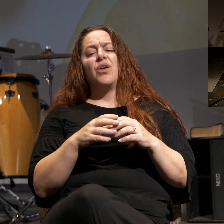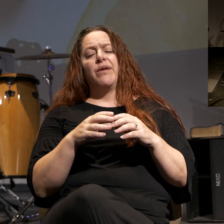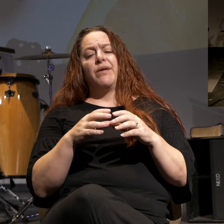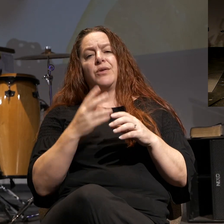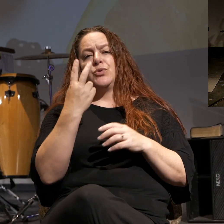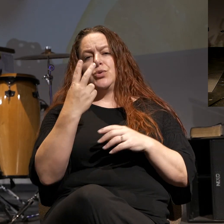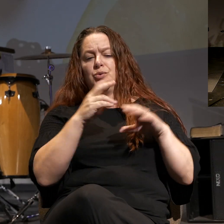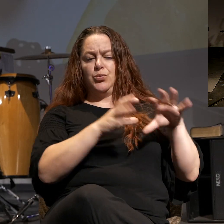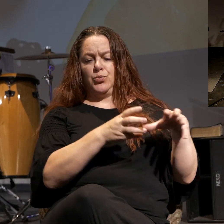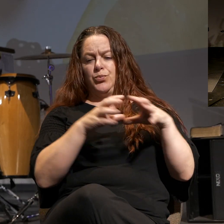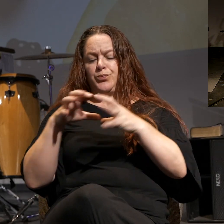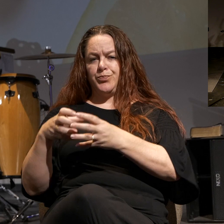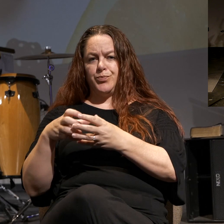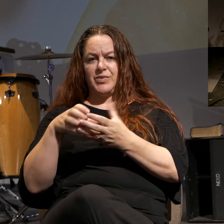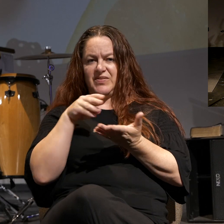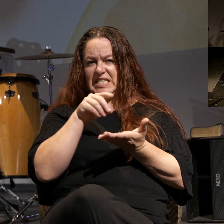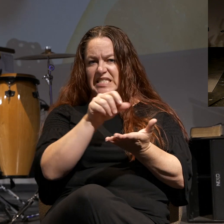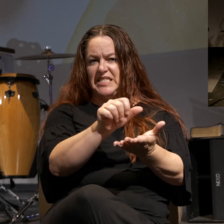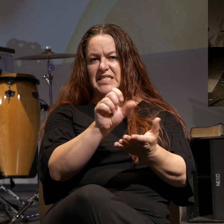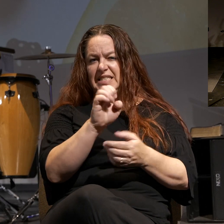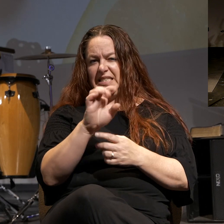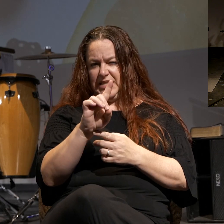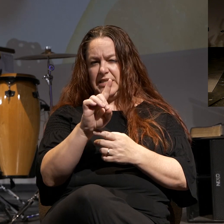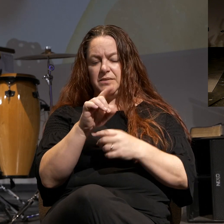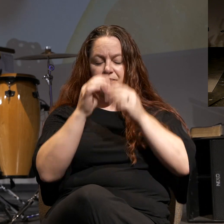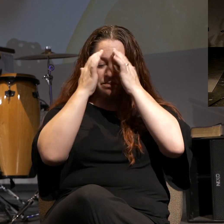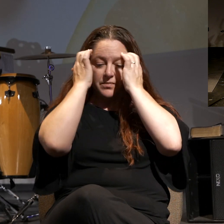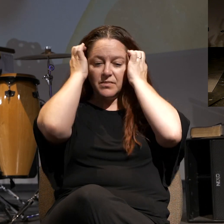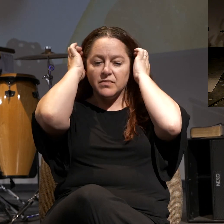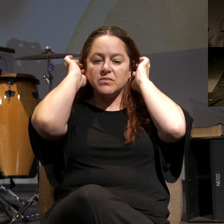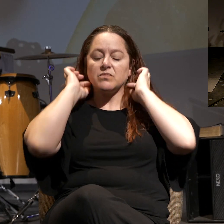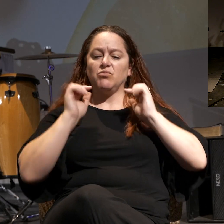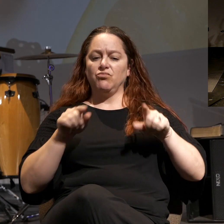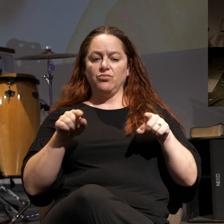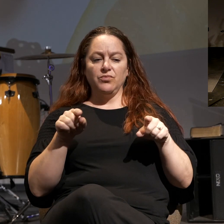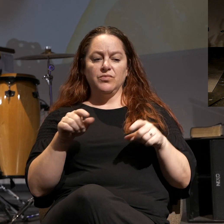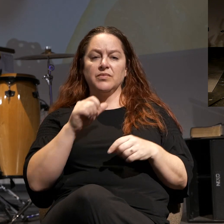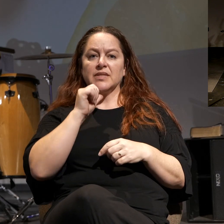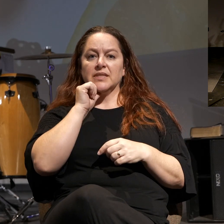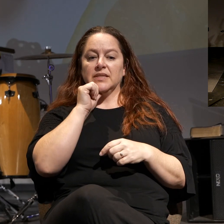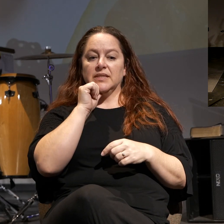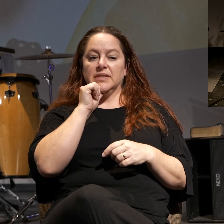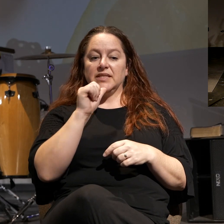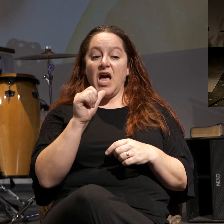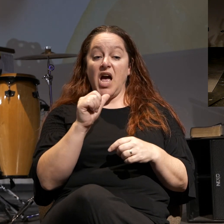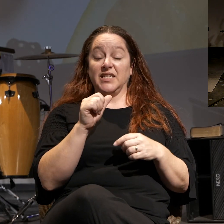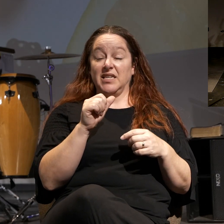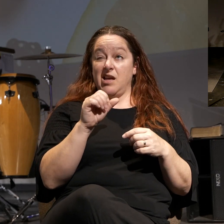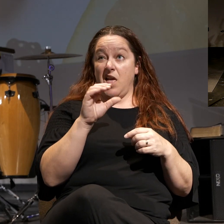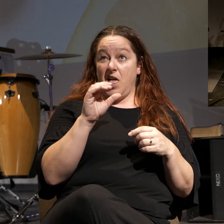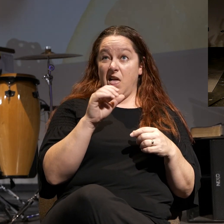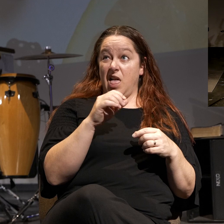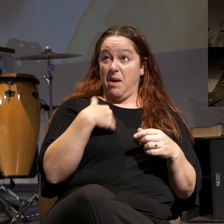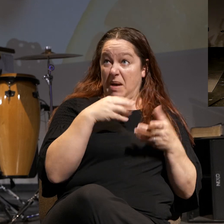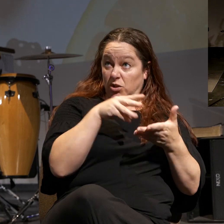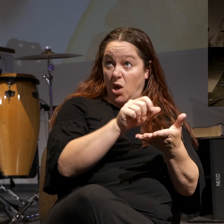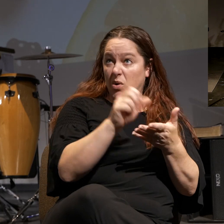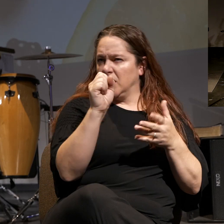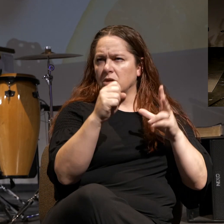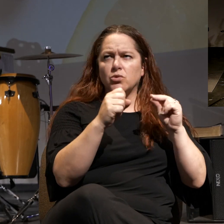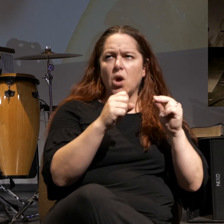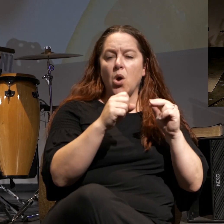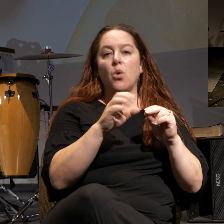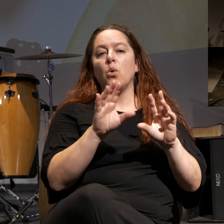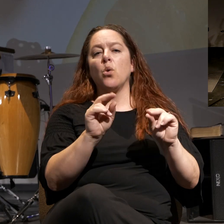of seeds, two kinds of seeds that you could be sowing. And it's not, it's not, am I sowing, but what are you sowing? Everyone is